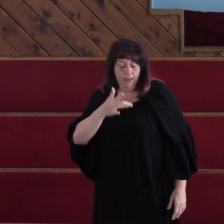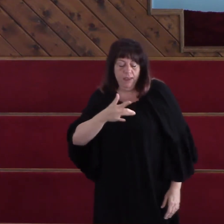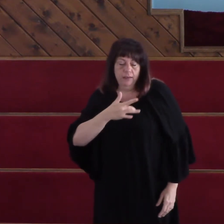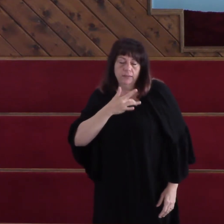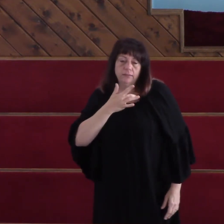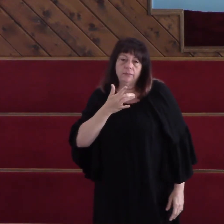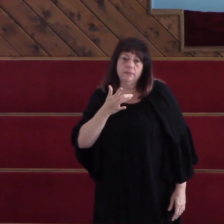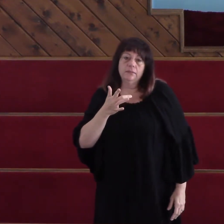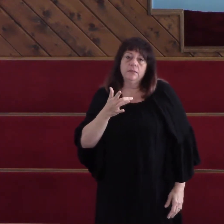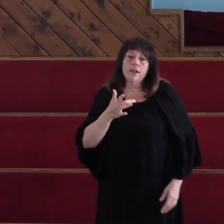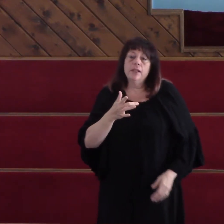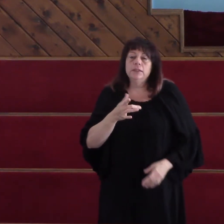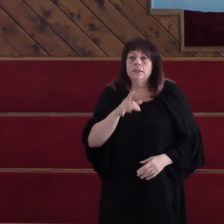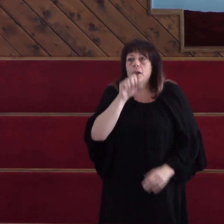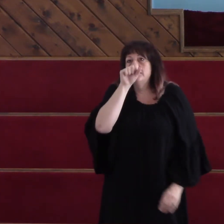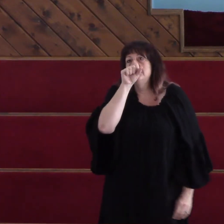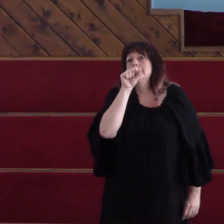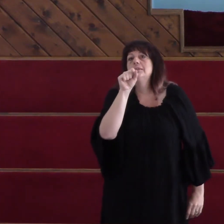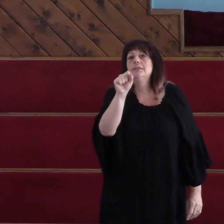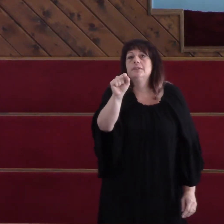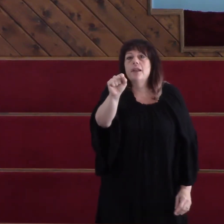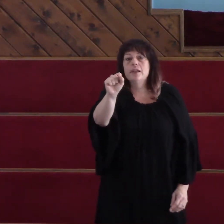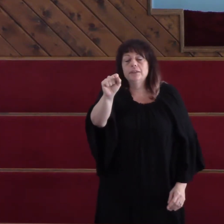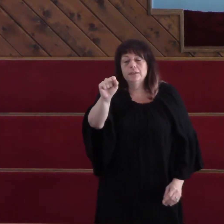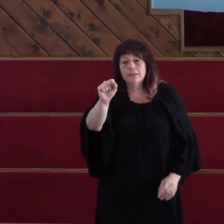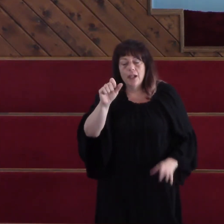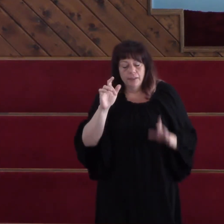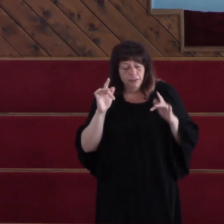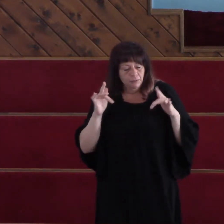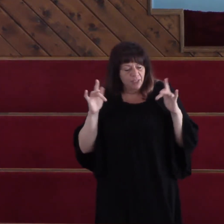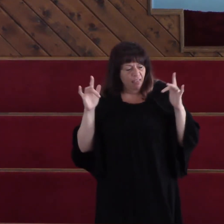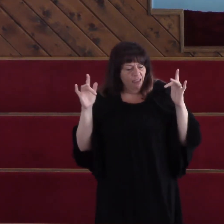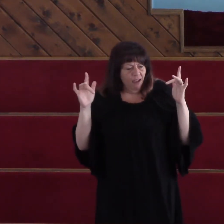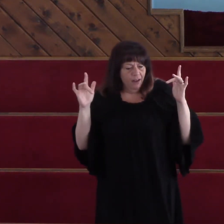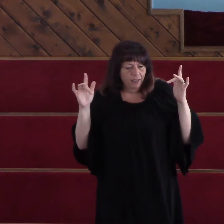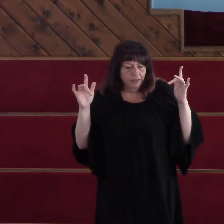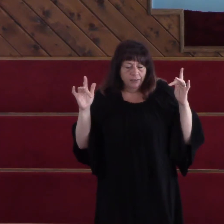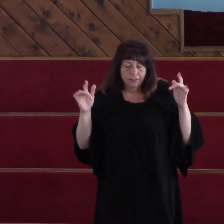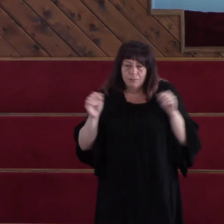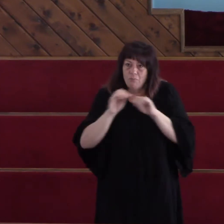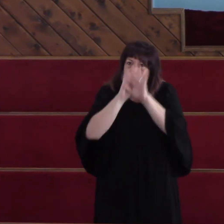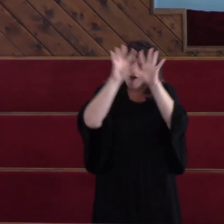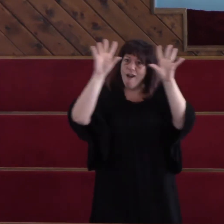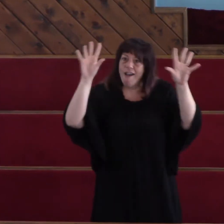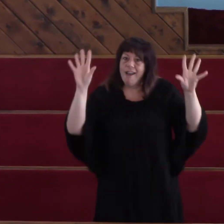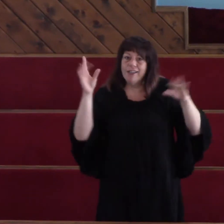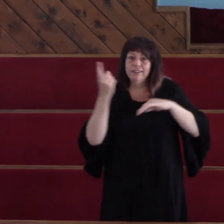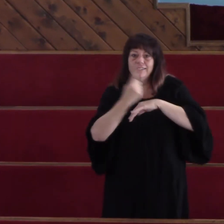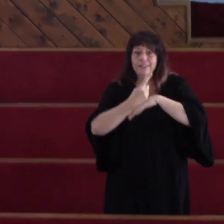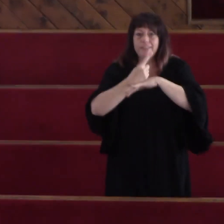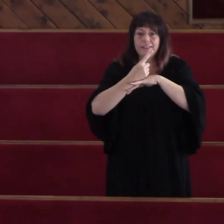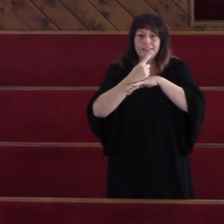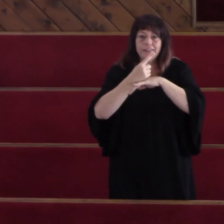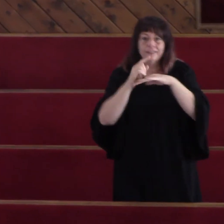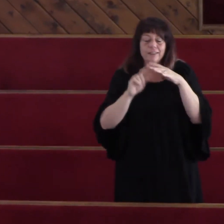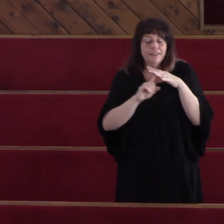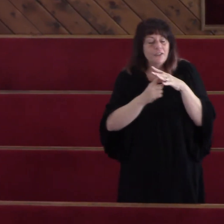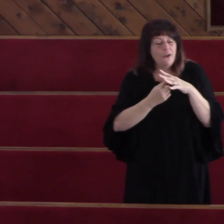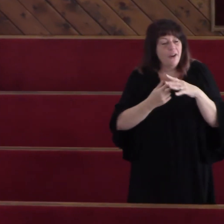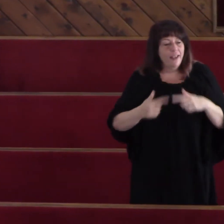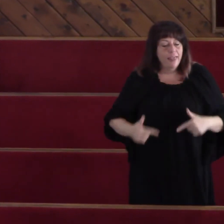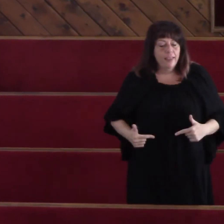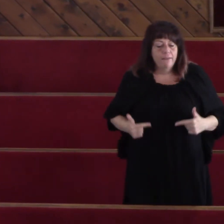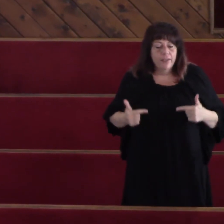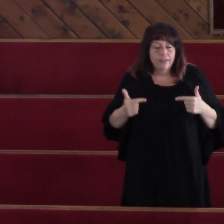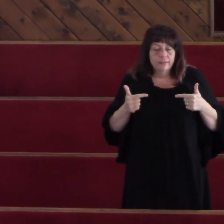filling My love's a given light My days are given brighter I just started living